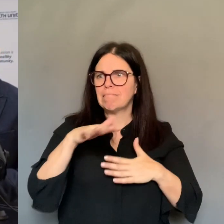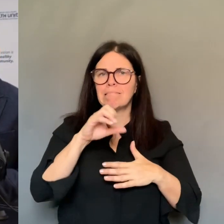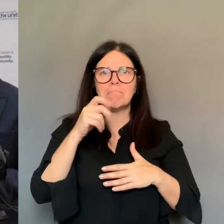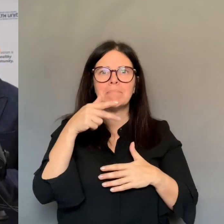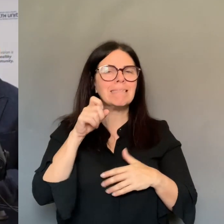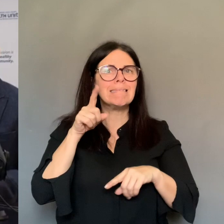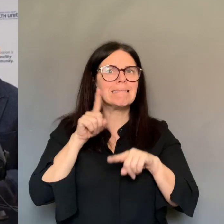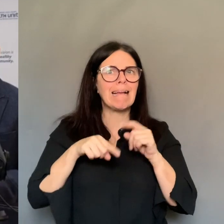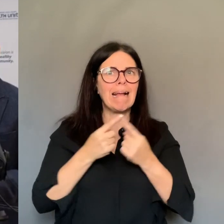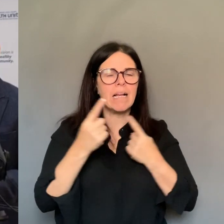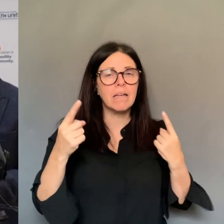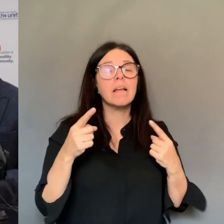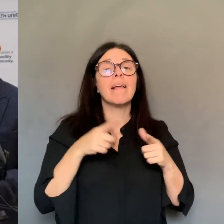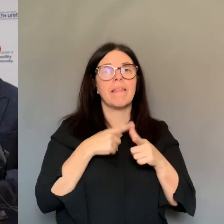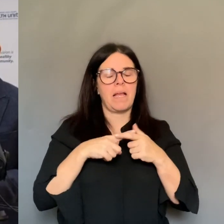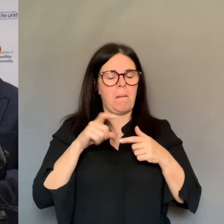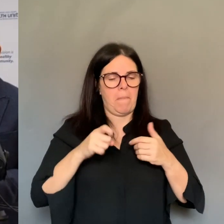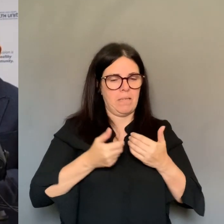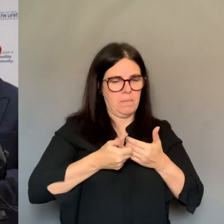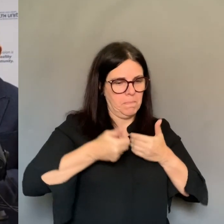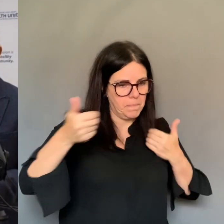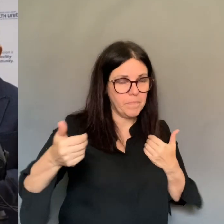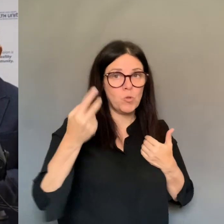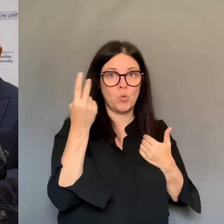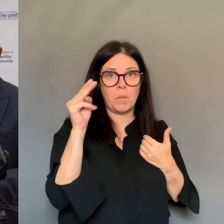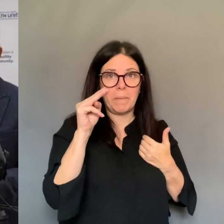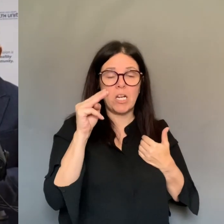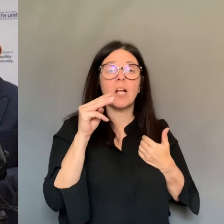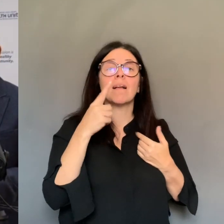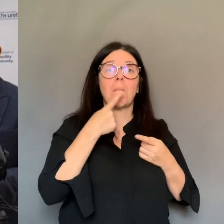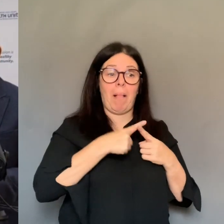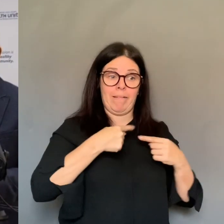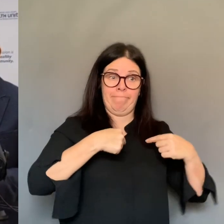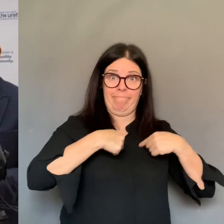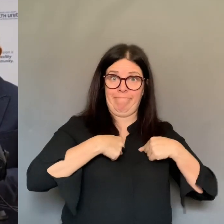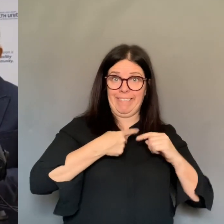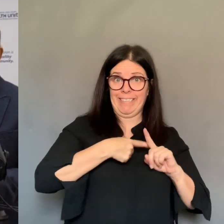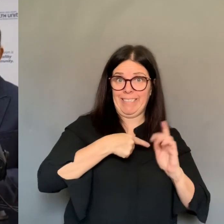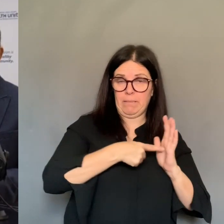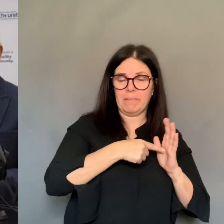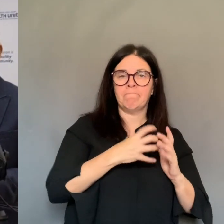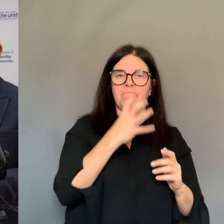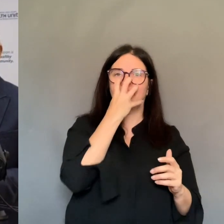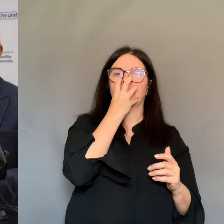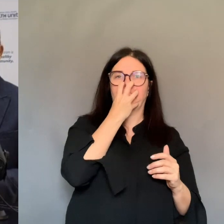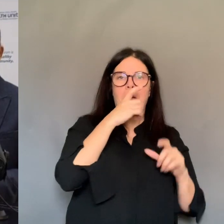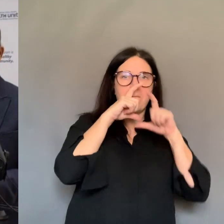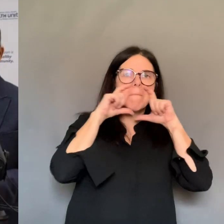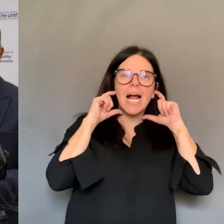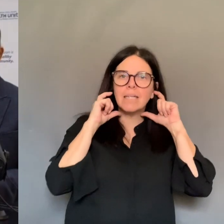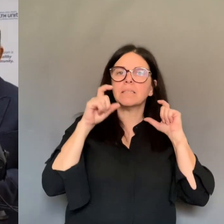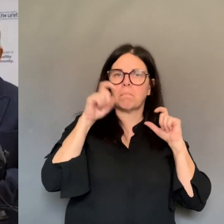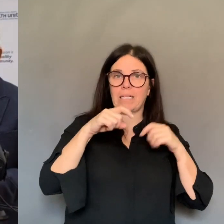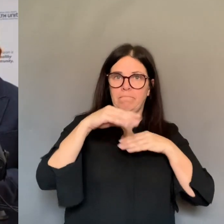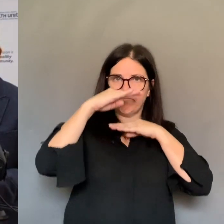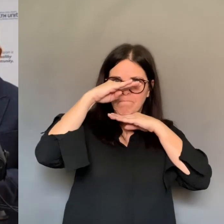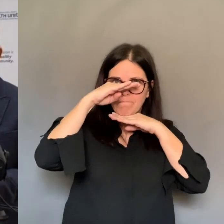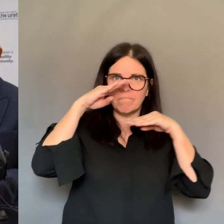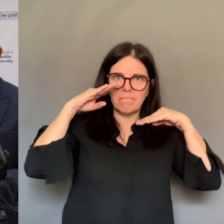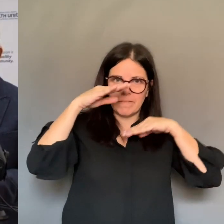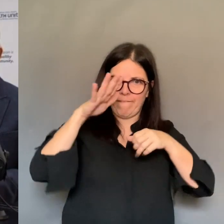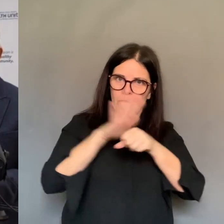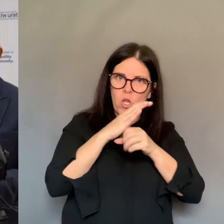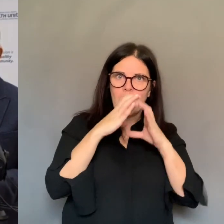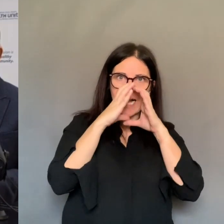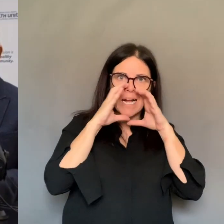and wear a mask that covers your nose and mouth. In general, people must self-isolate if they have